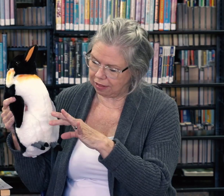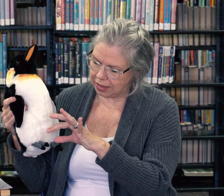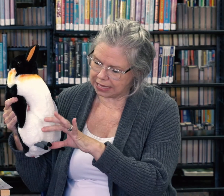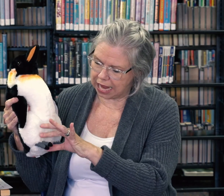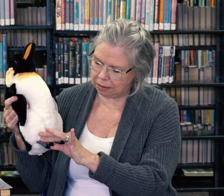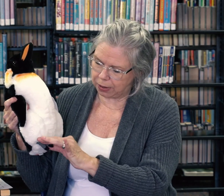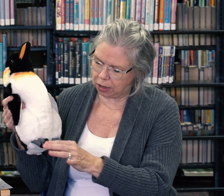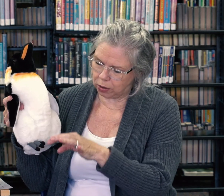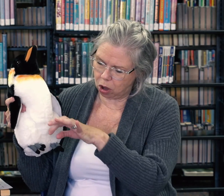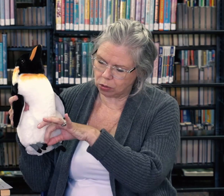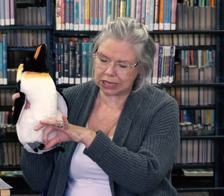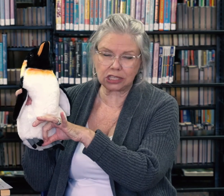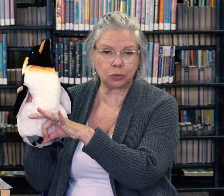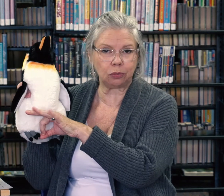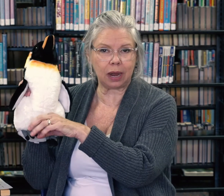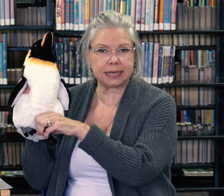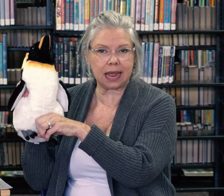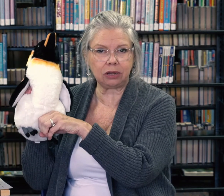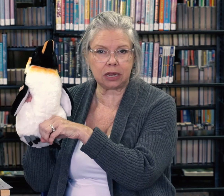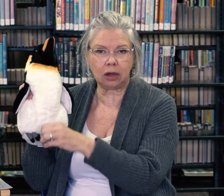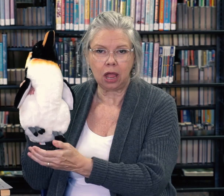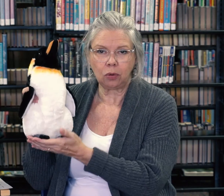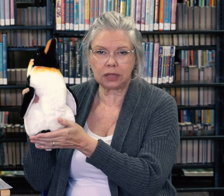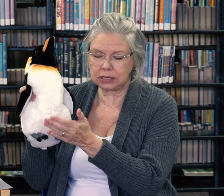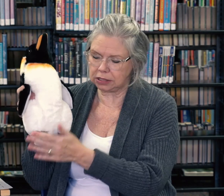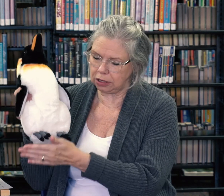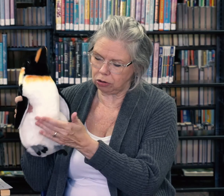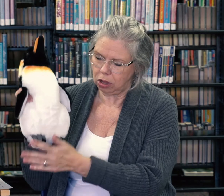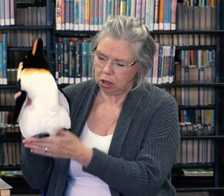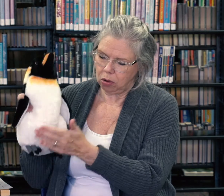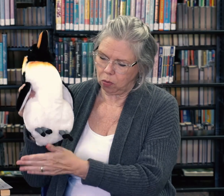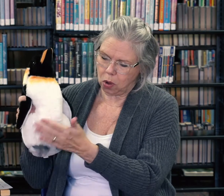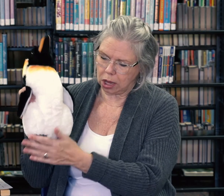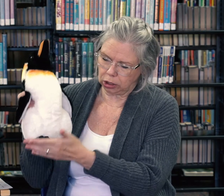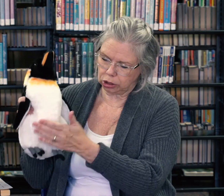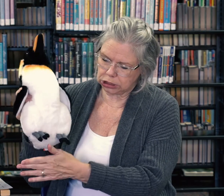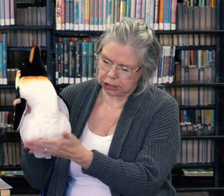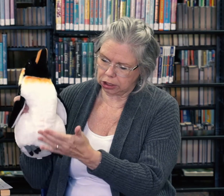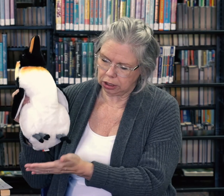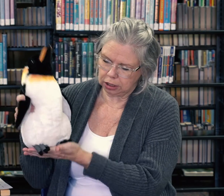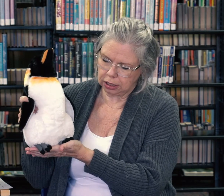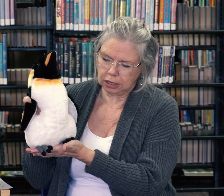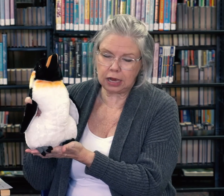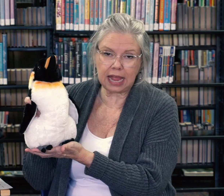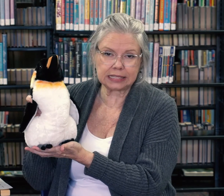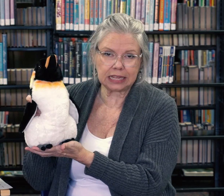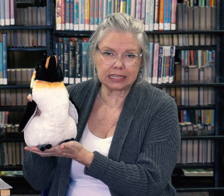then the daddy penguin holds onto it right down here with his little waddleers here. Yes, his